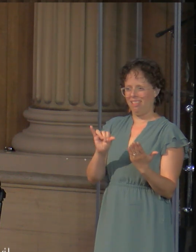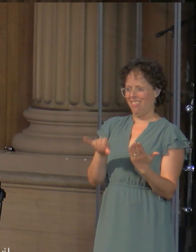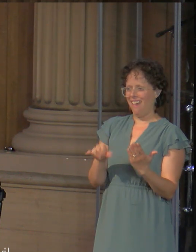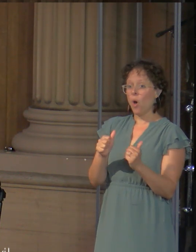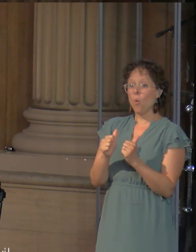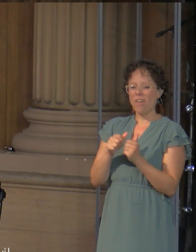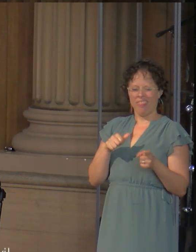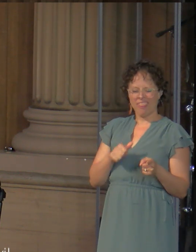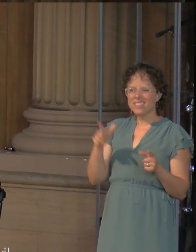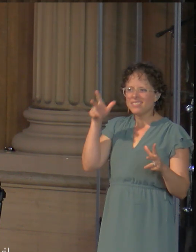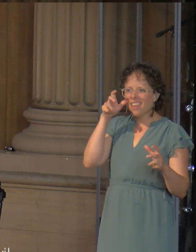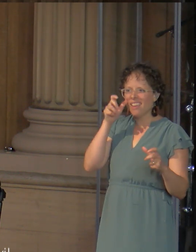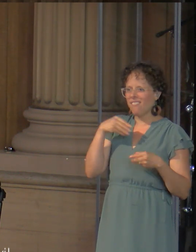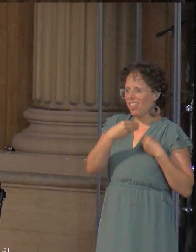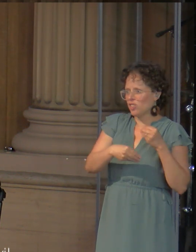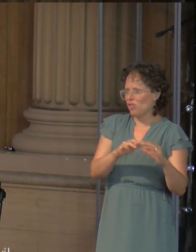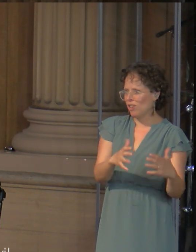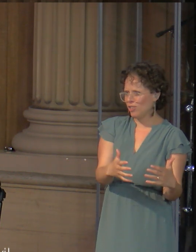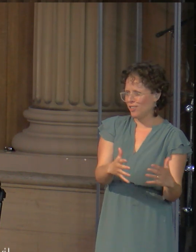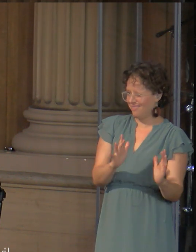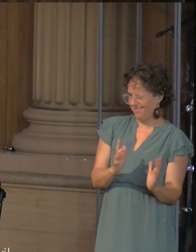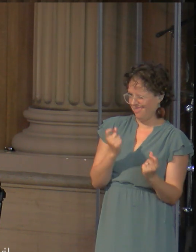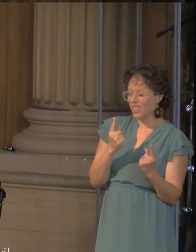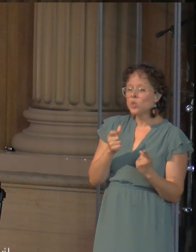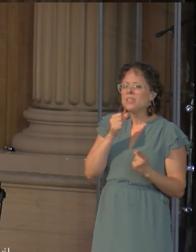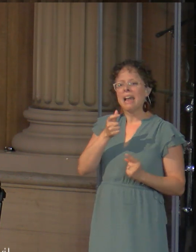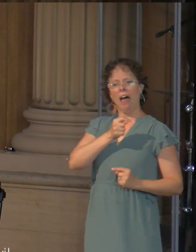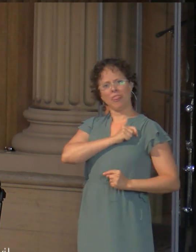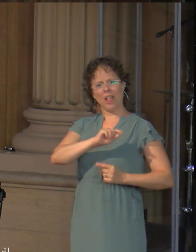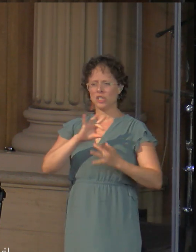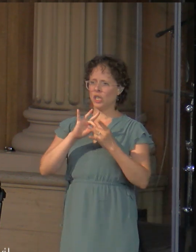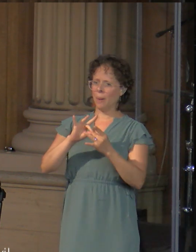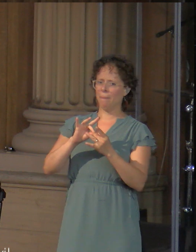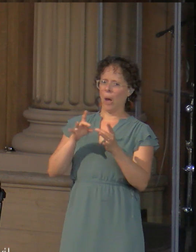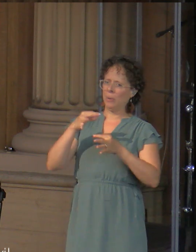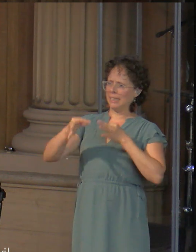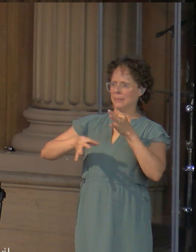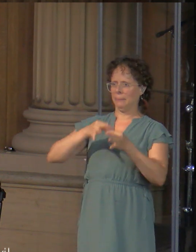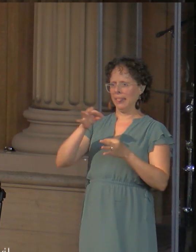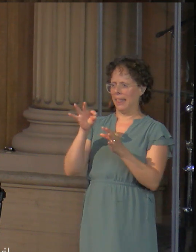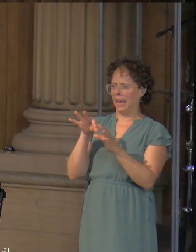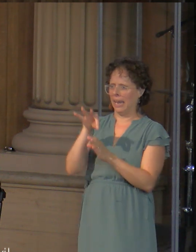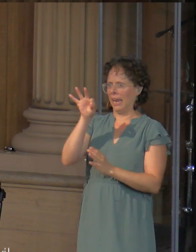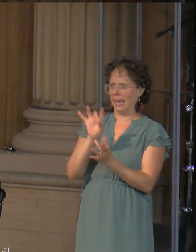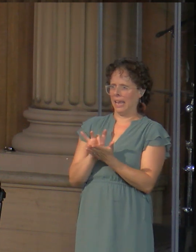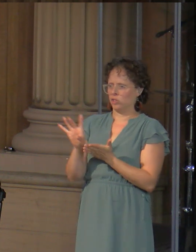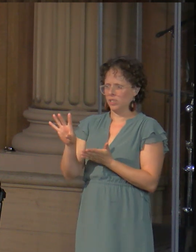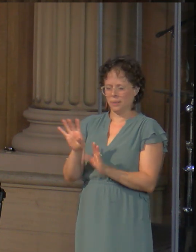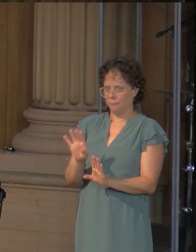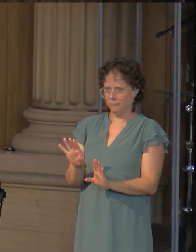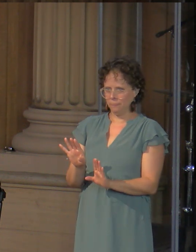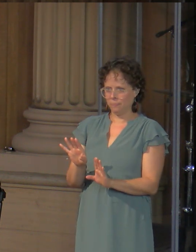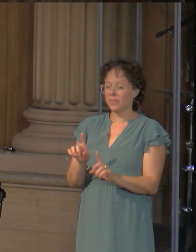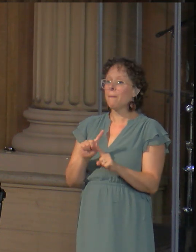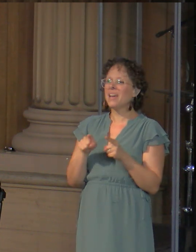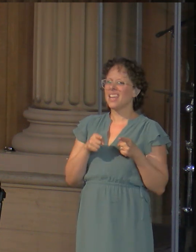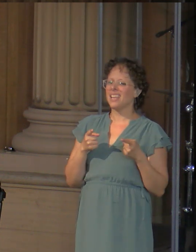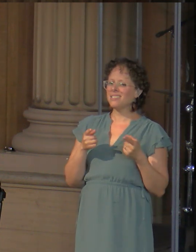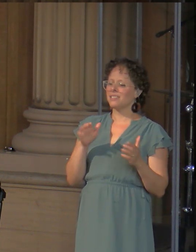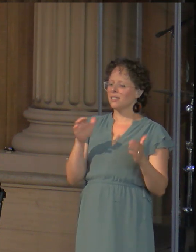giving us a theology of, like, exorcisms here. He's talking about what's going on with that evil generation. So here's this